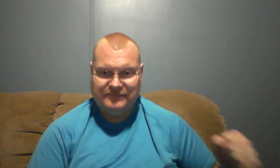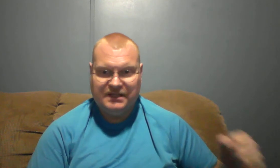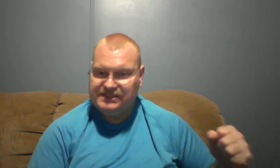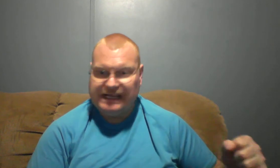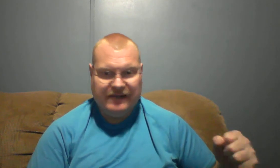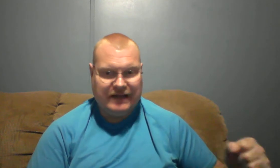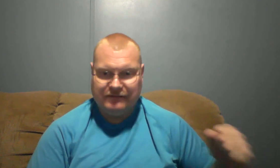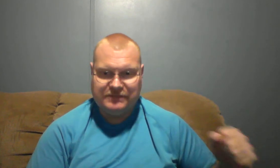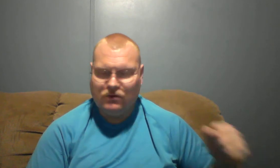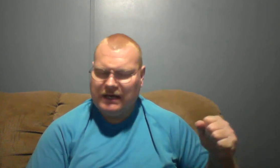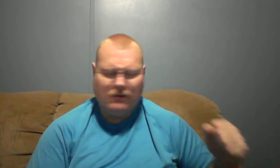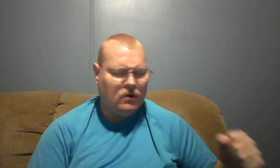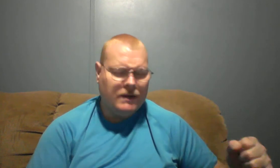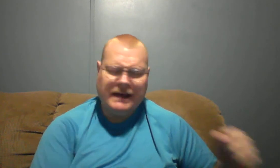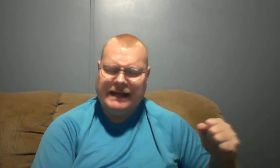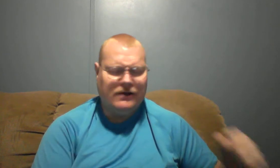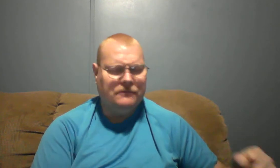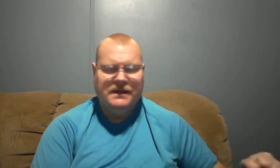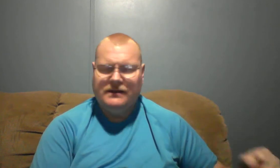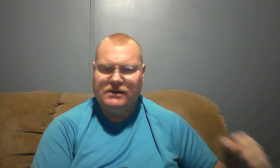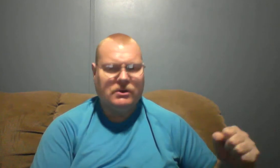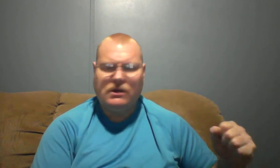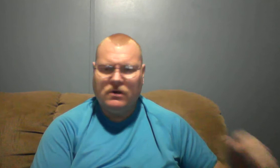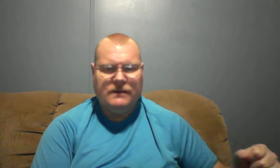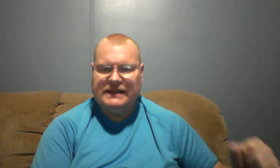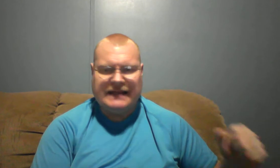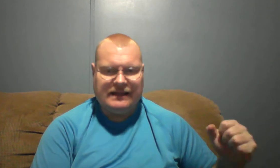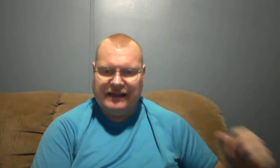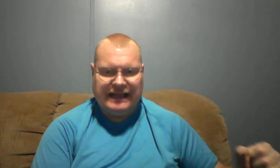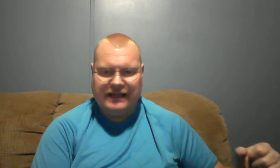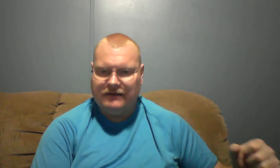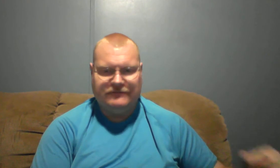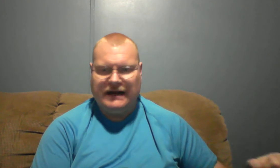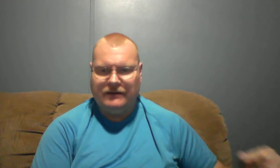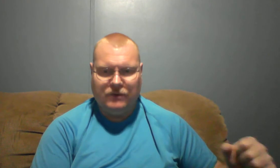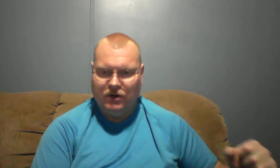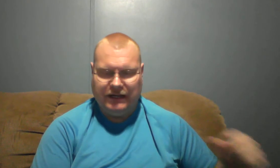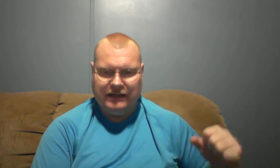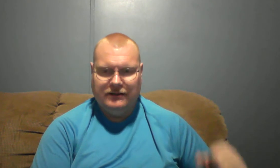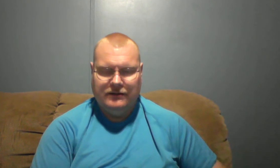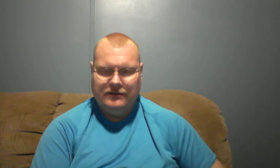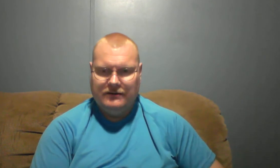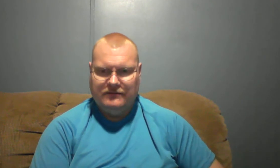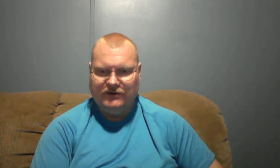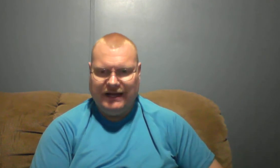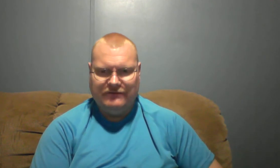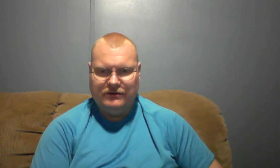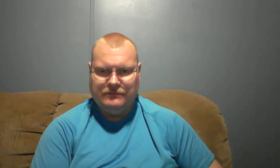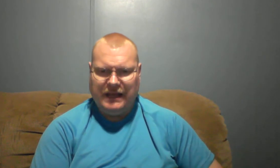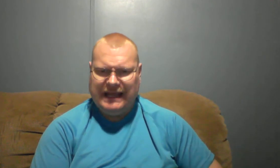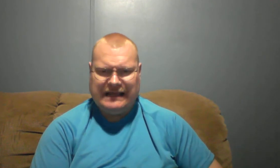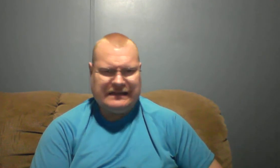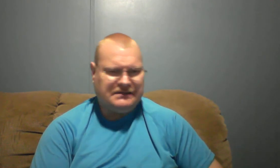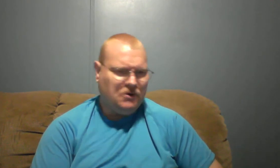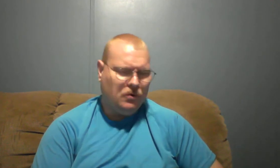save now don't got to worry about hell don't got to worry about that lake of fire burning forever pain torture